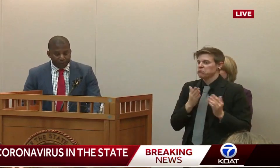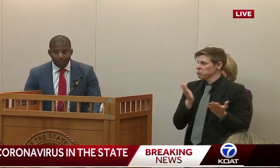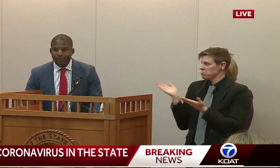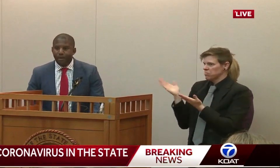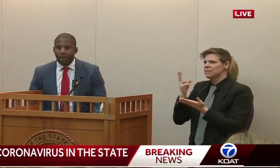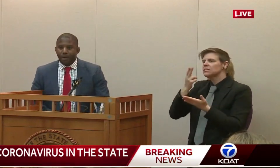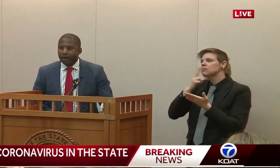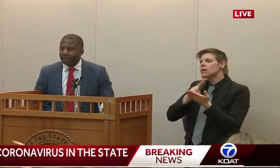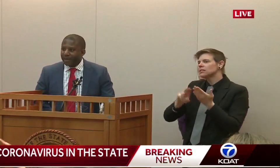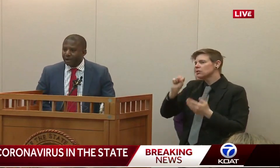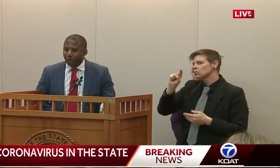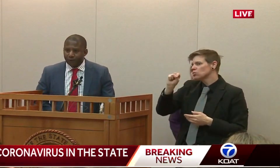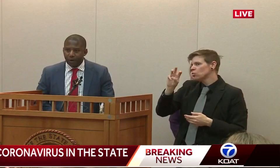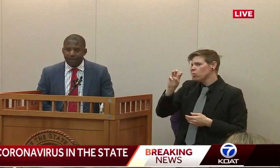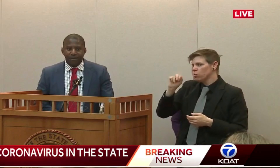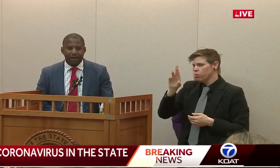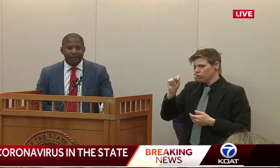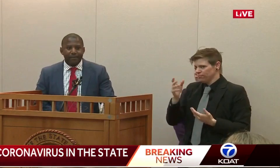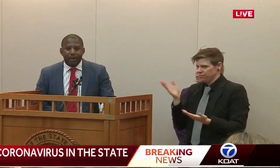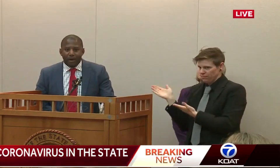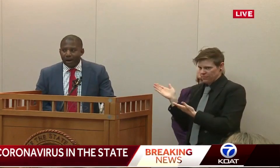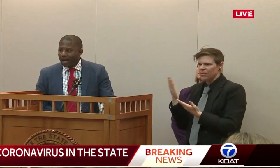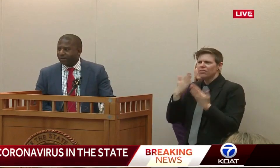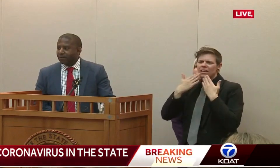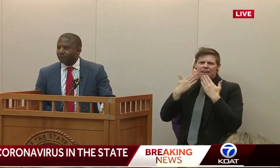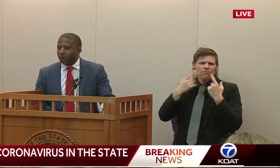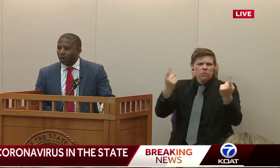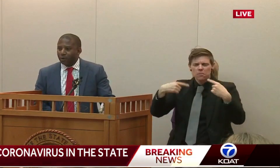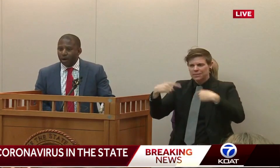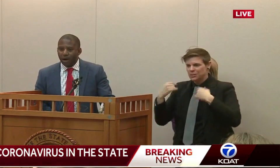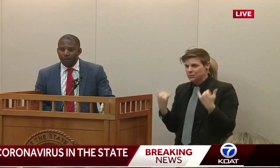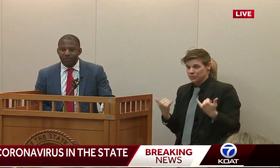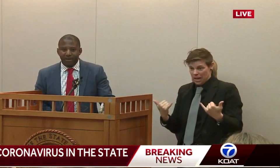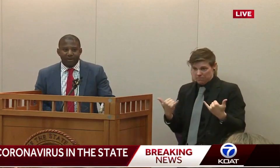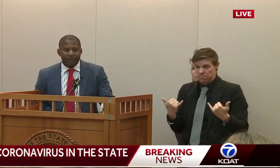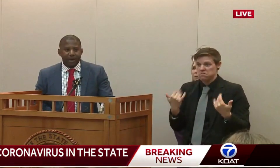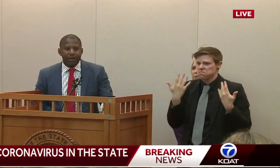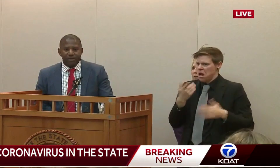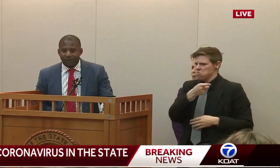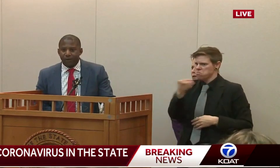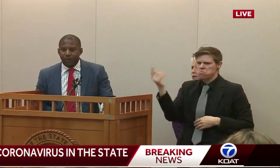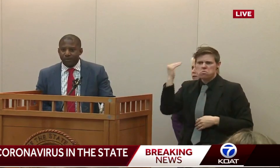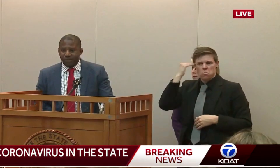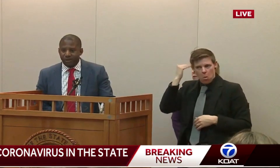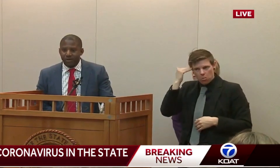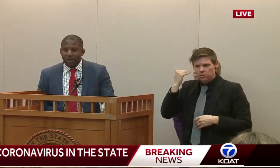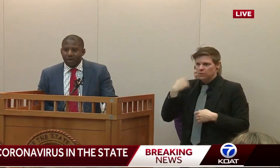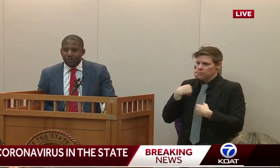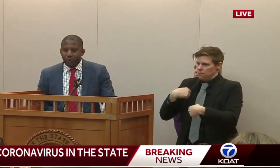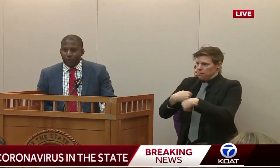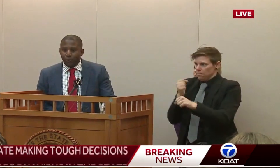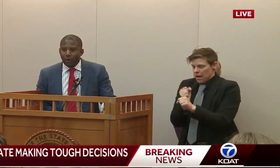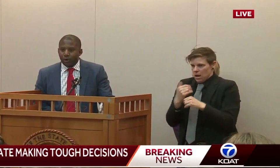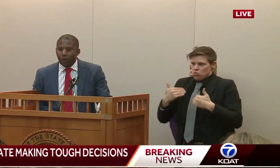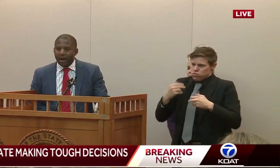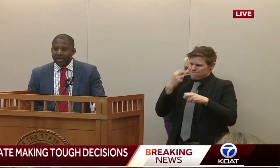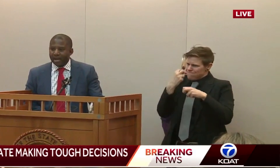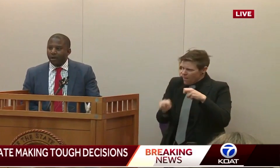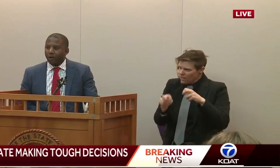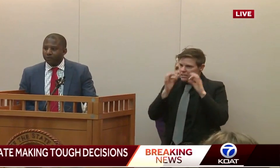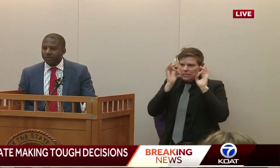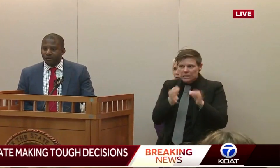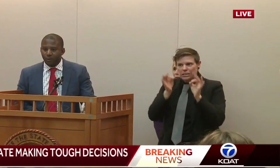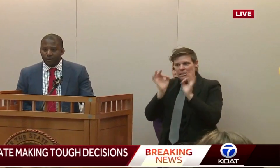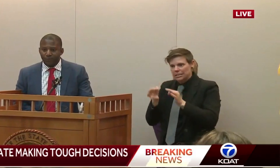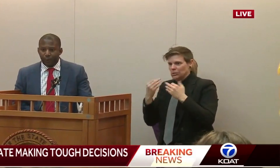Thank you, Governor. And thank you all for coming today. As all of you know, we've made the very difficult decision to go